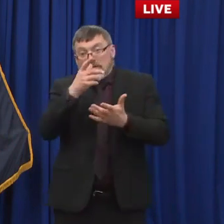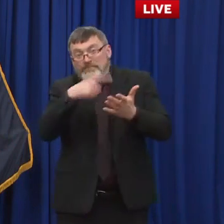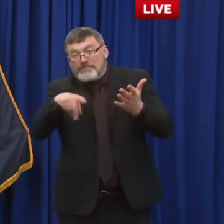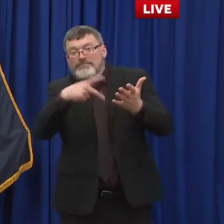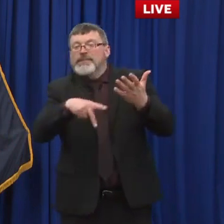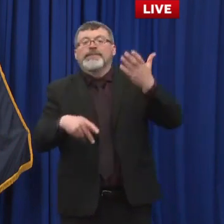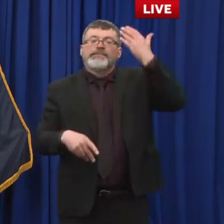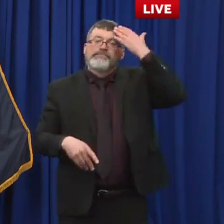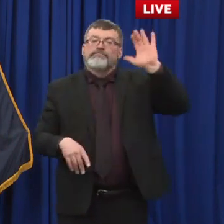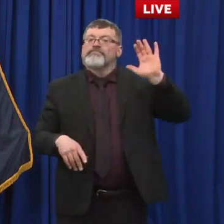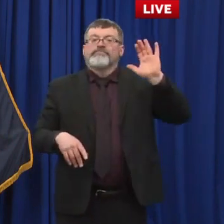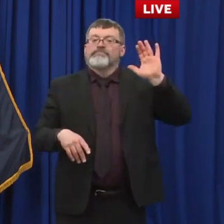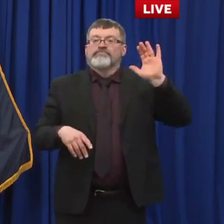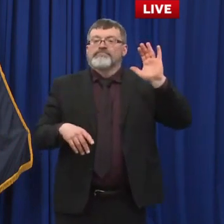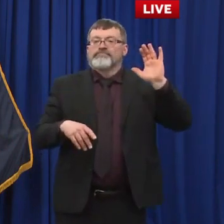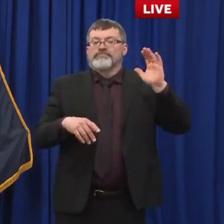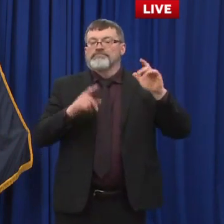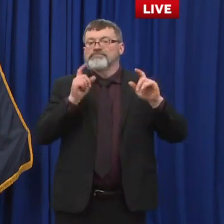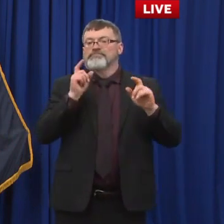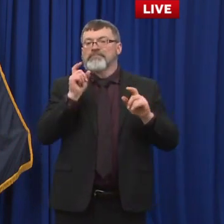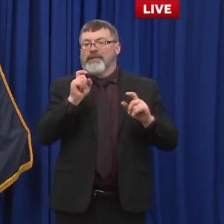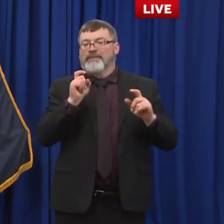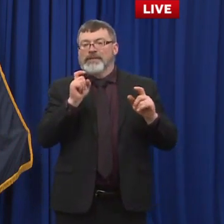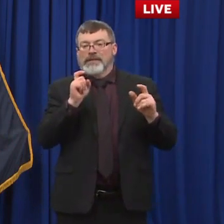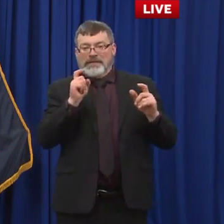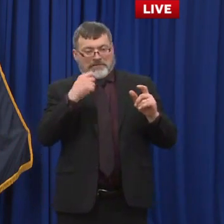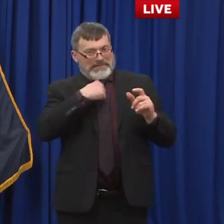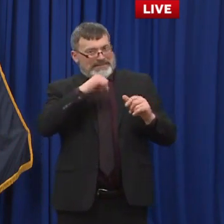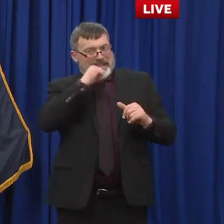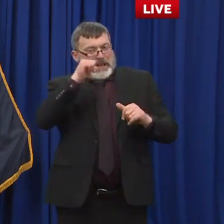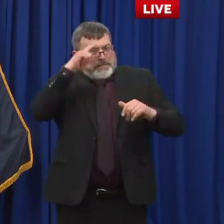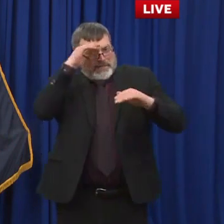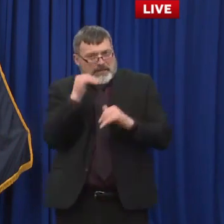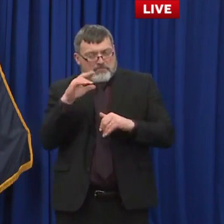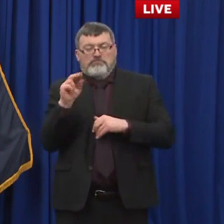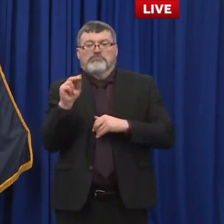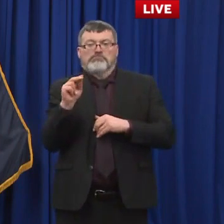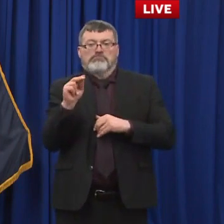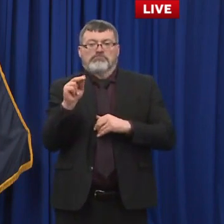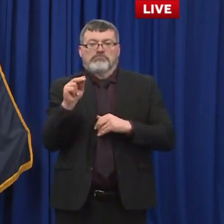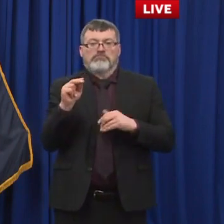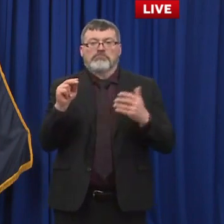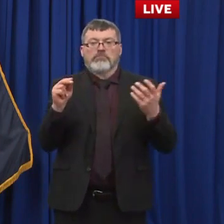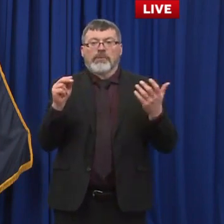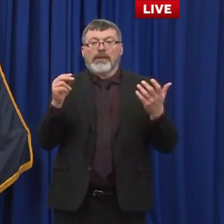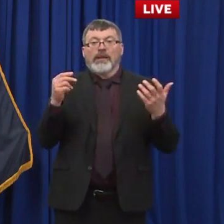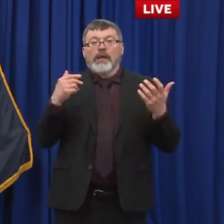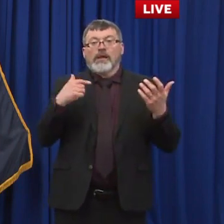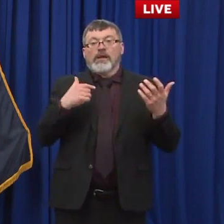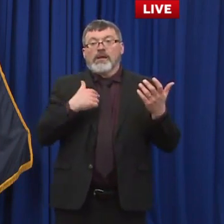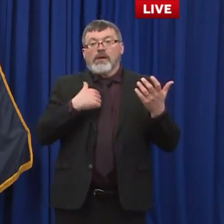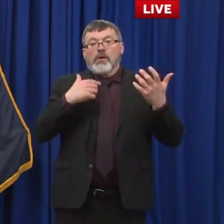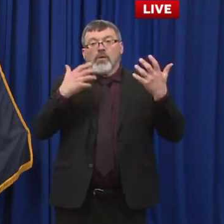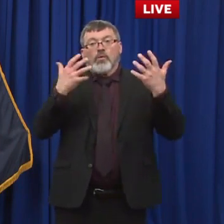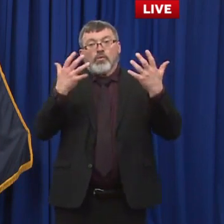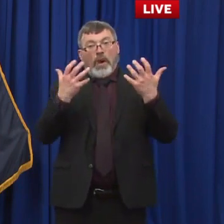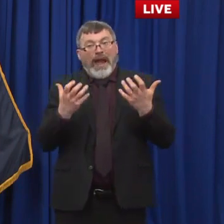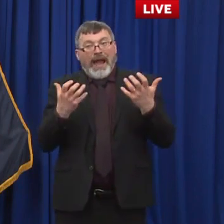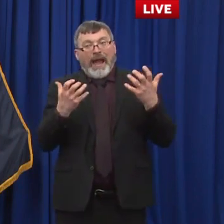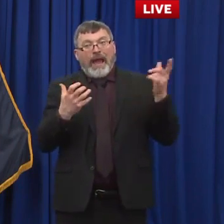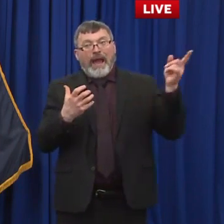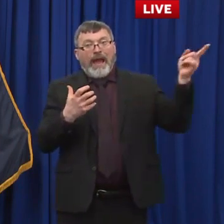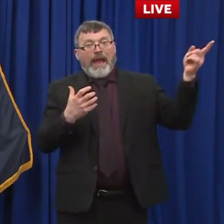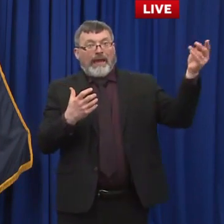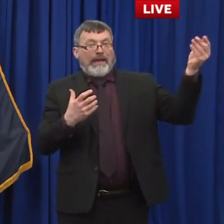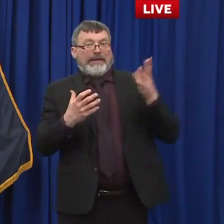it has been reapproved. So that's a bit unfortunate, but hopefully over time they can still meet their commitments and provide it by either the end of